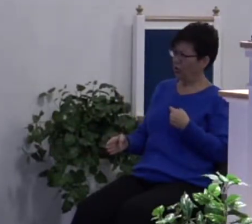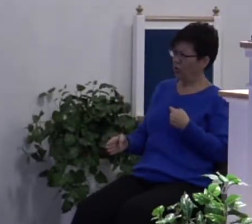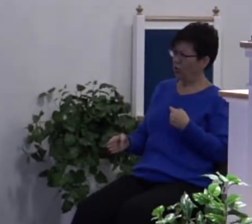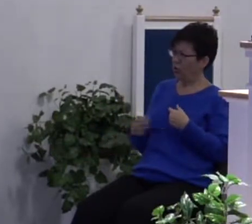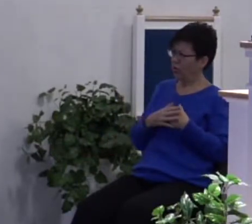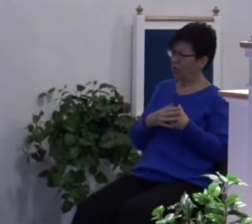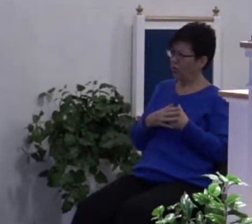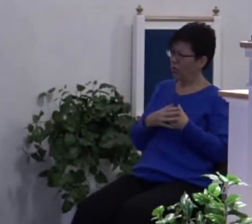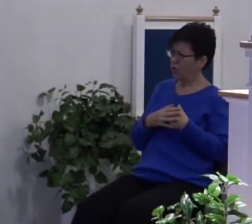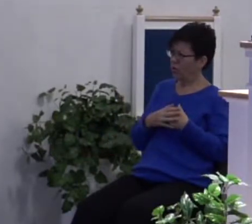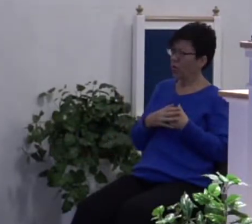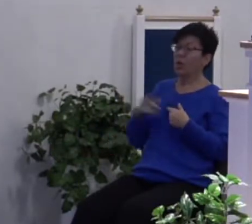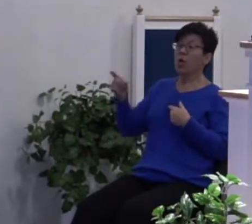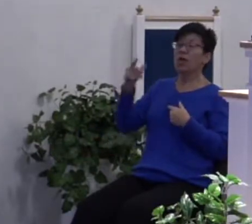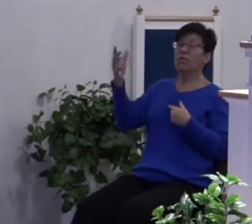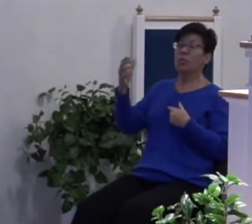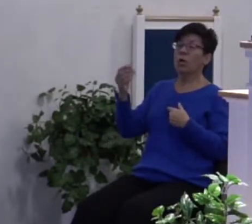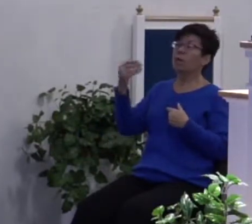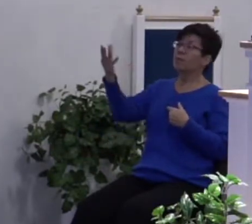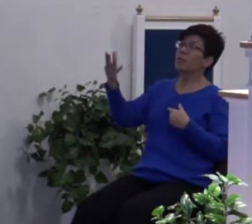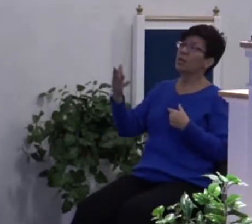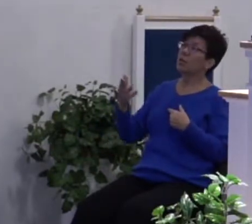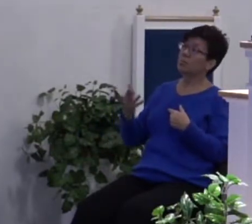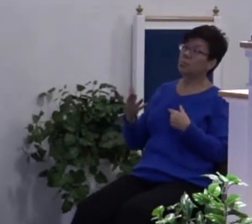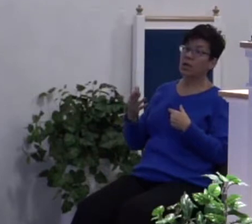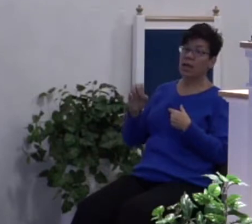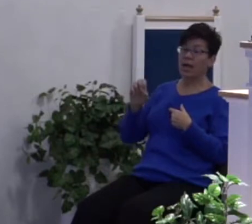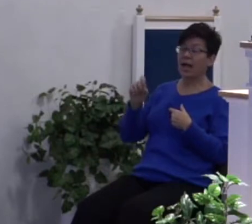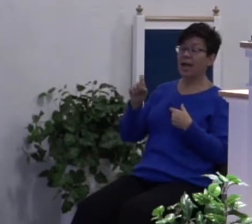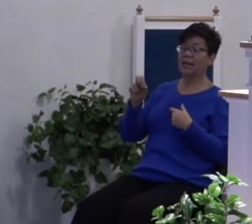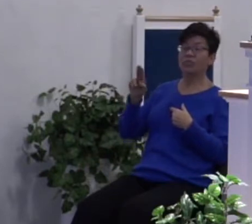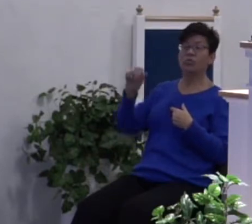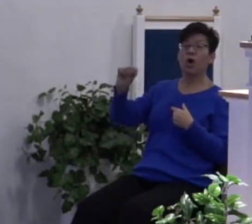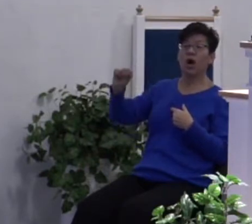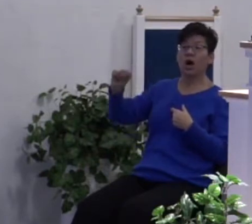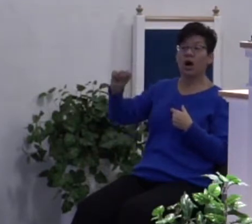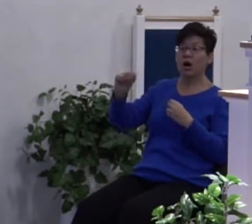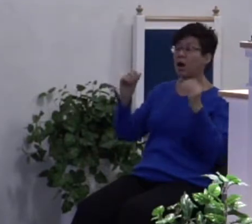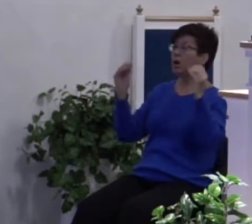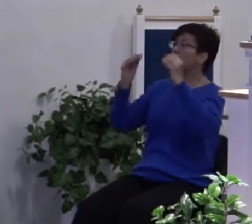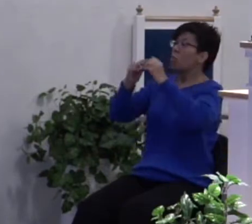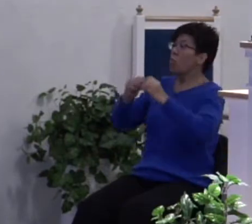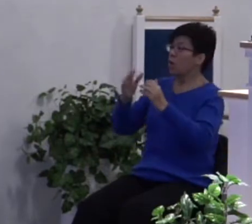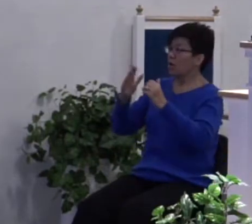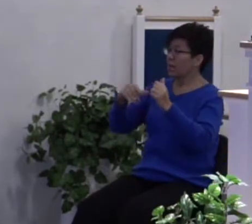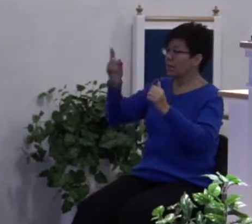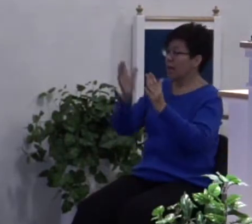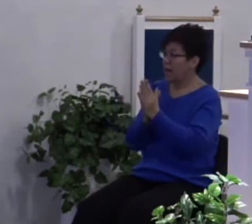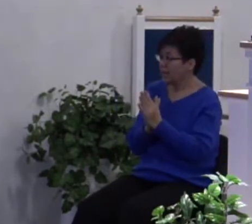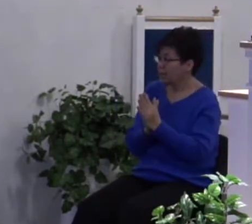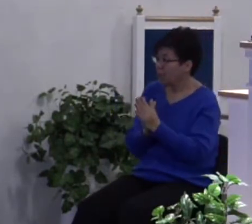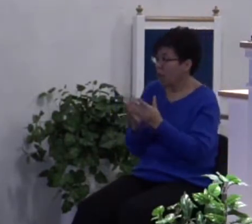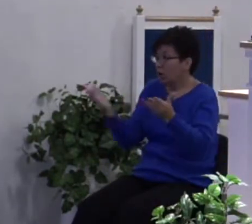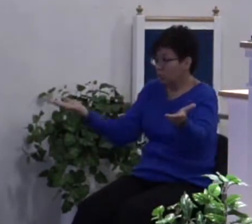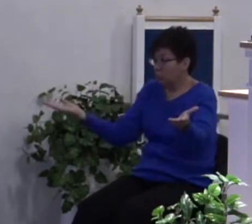Now, if you want to give him extra on top of what he asked for, that's fine.